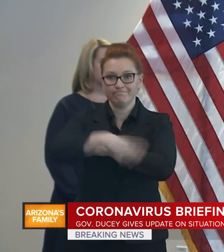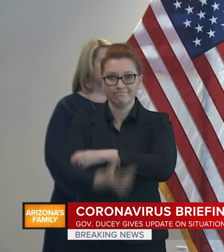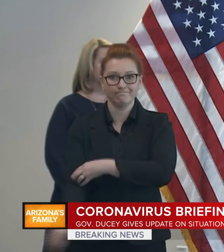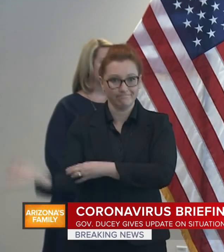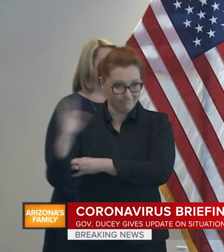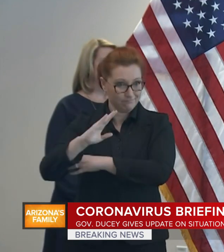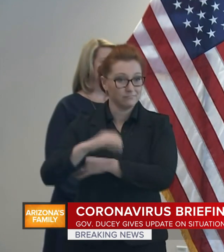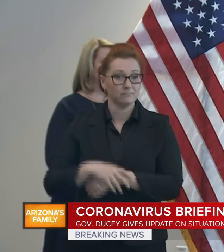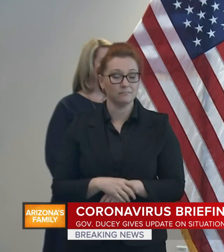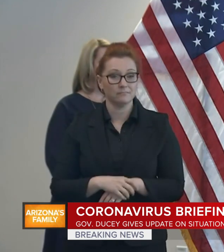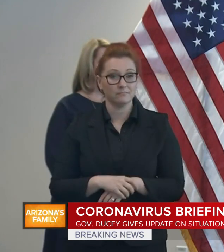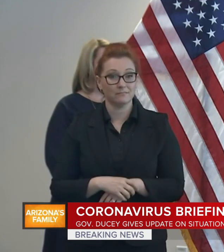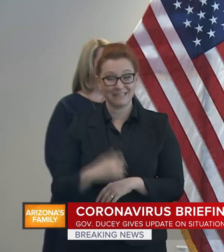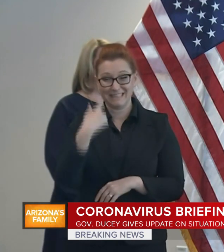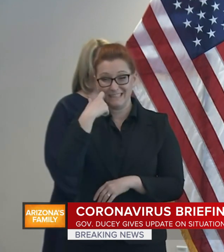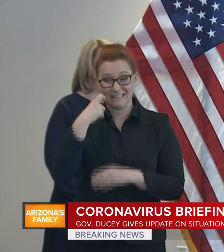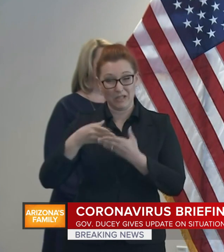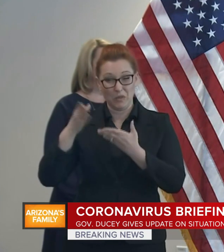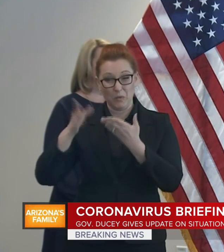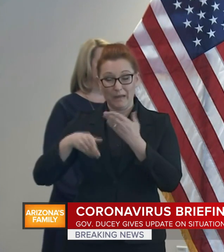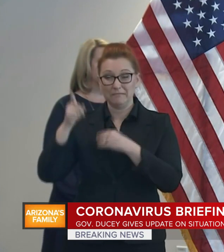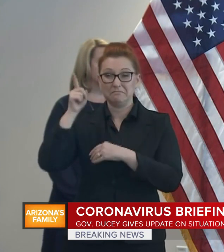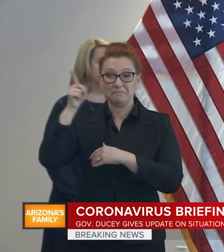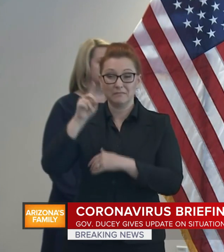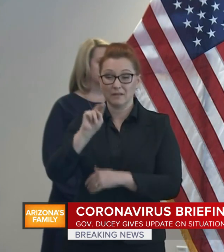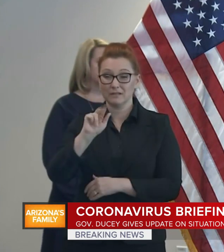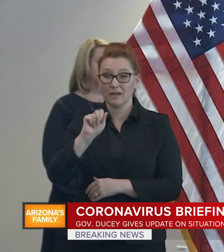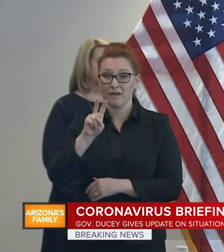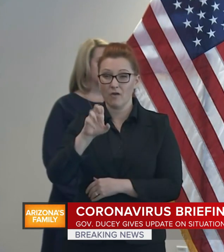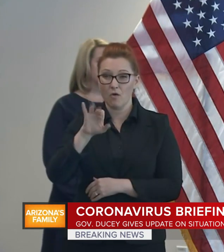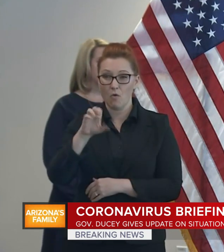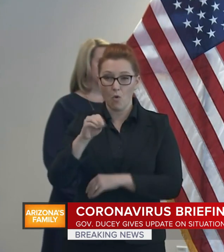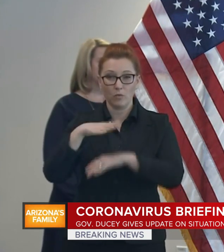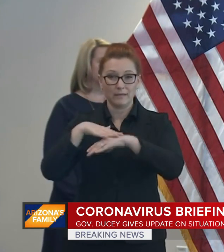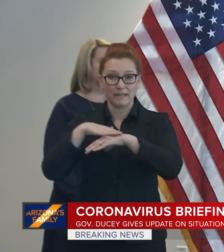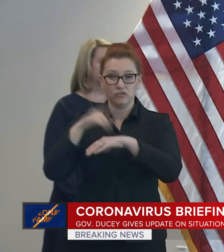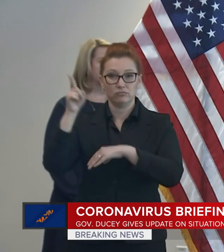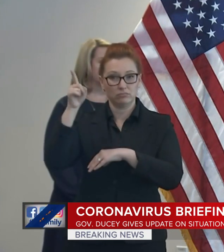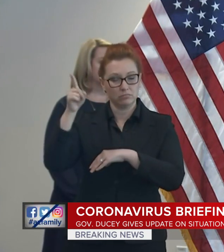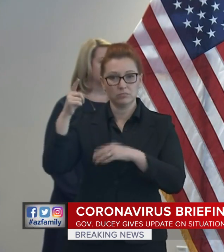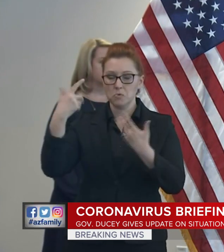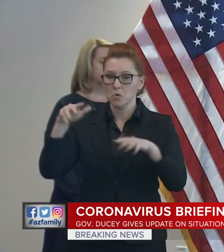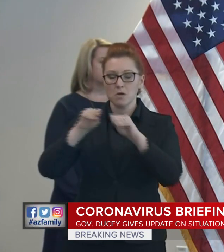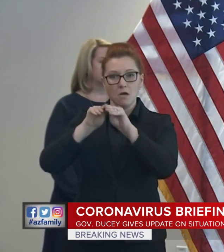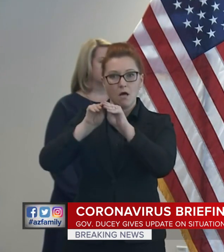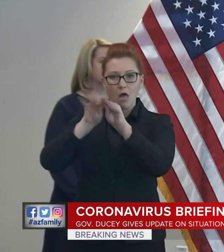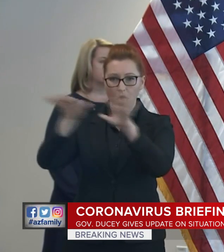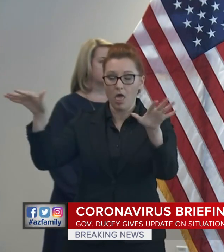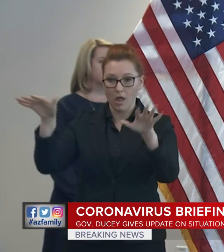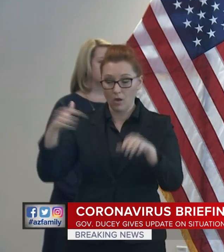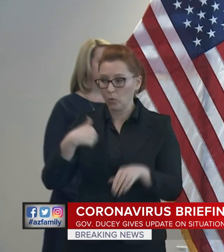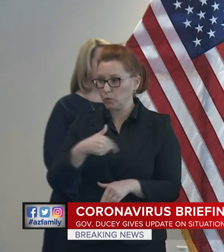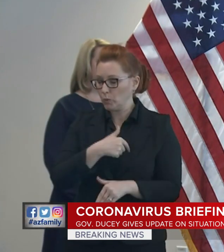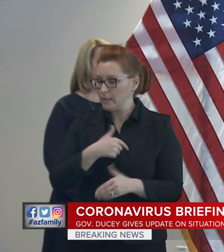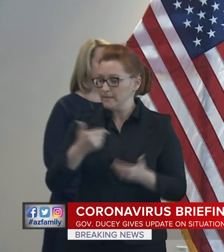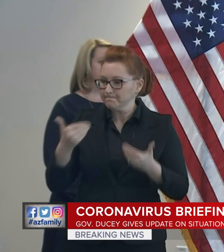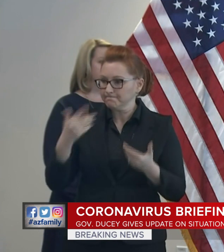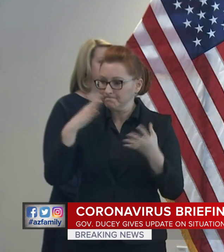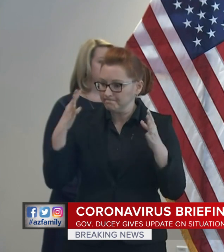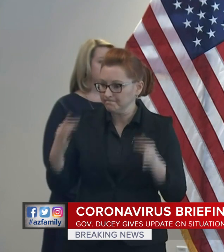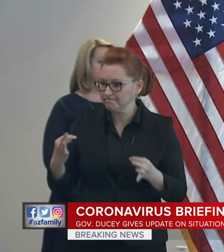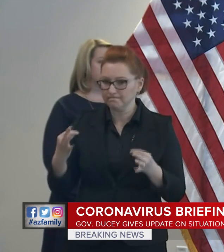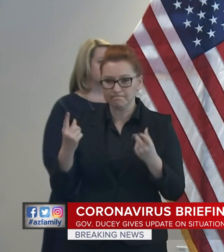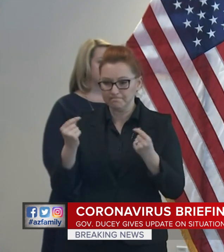response to a surge of cases on the Navajo Nation, they worked together to assess the health care need and deploy